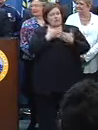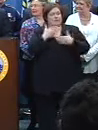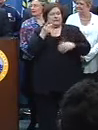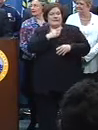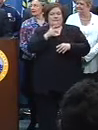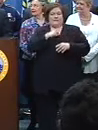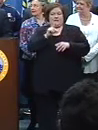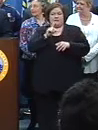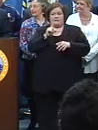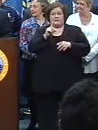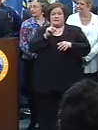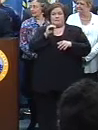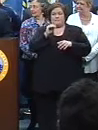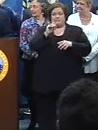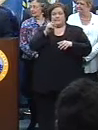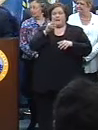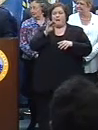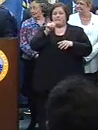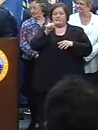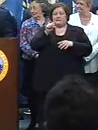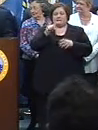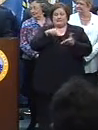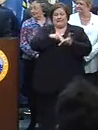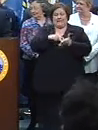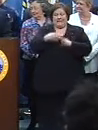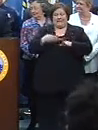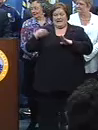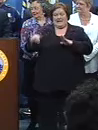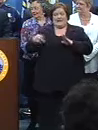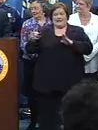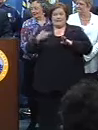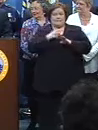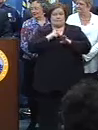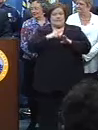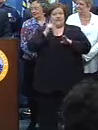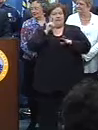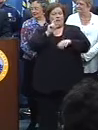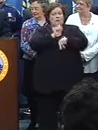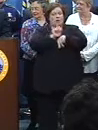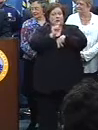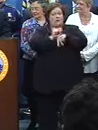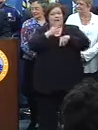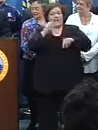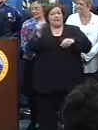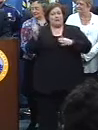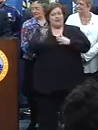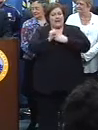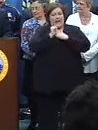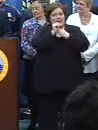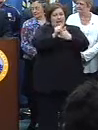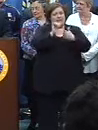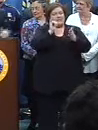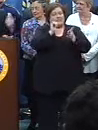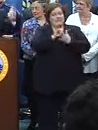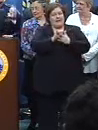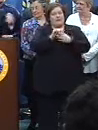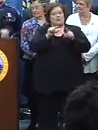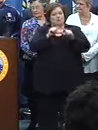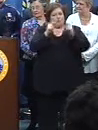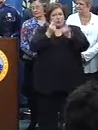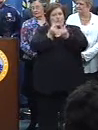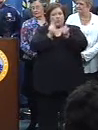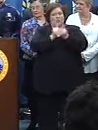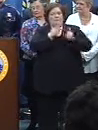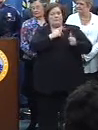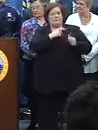Mayor Thomas, standing to my right, is the Deputy Mayor of Operations, and she led this particular effort along with the